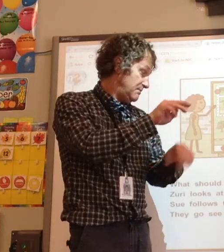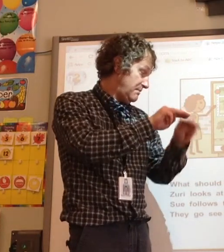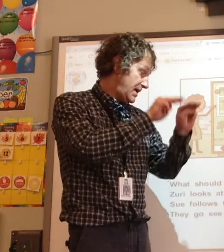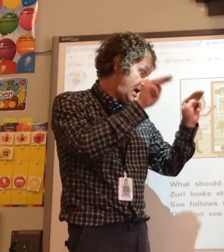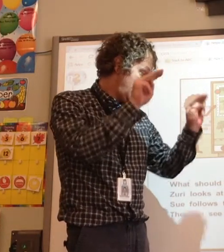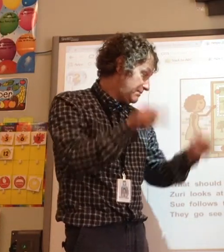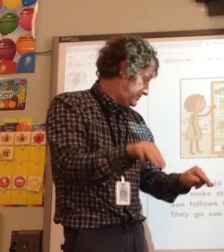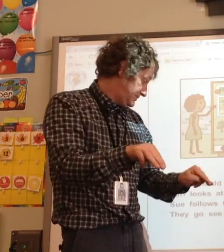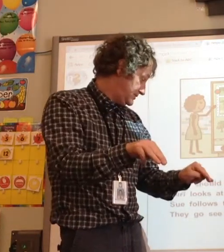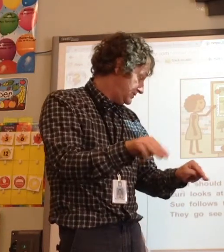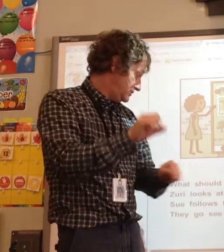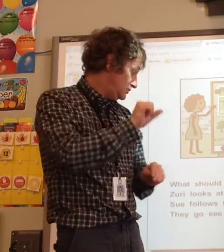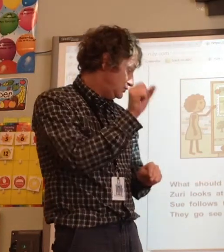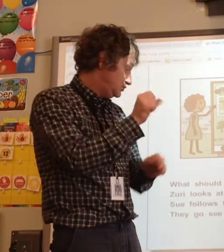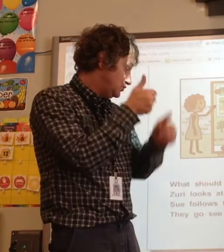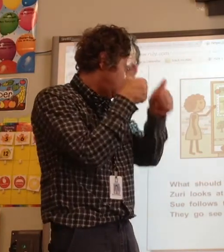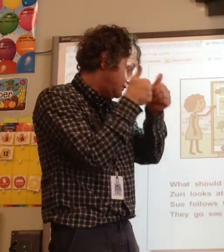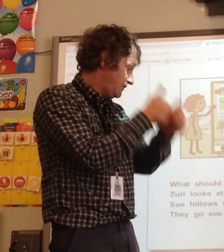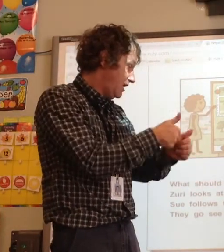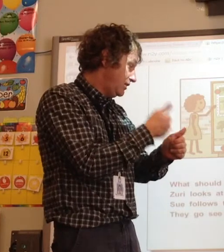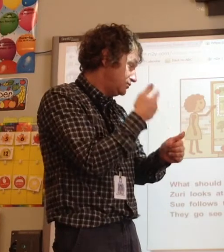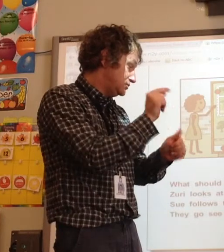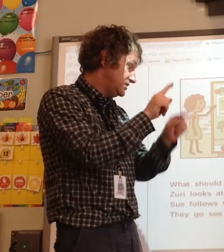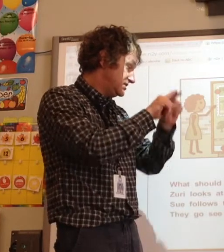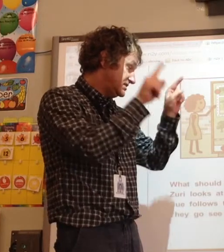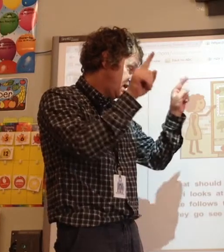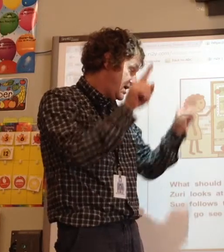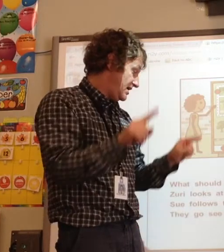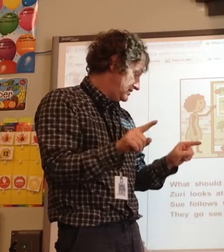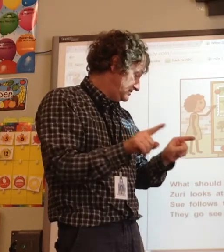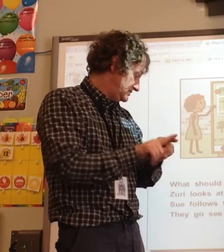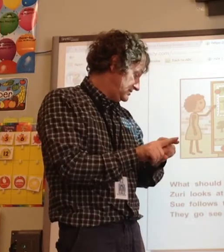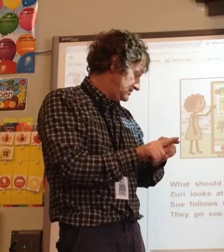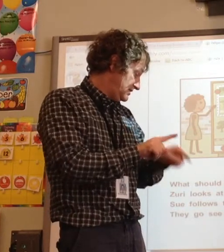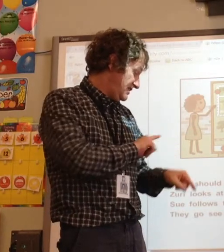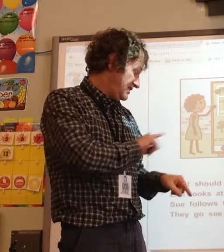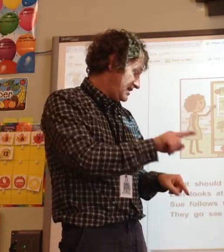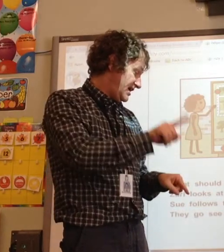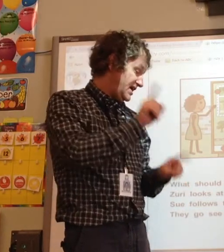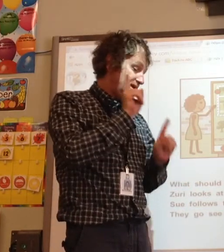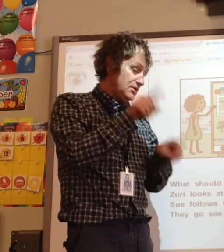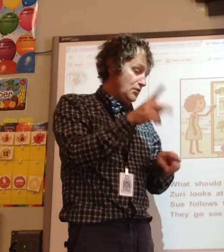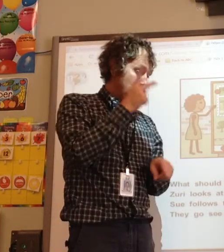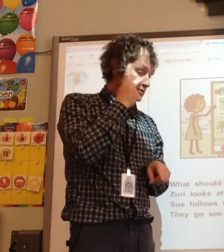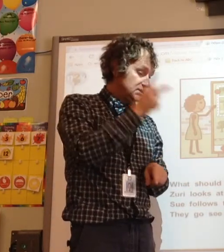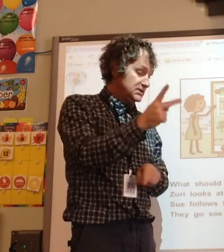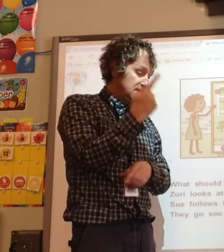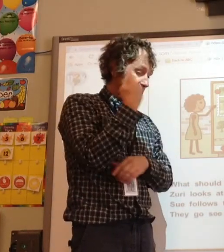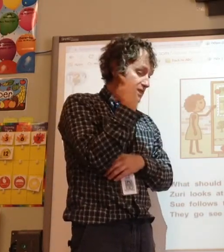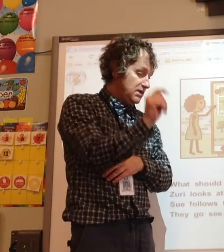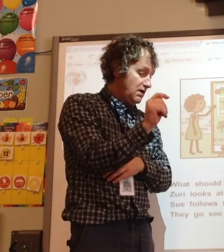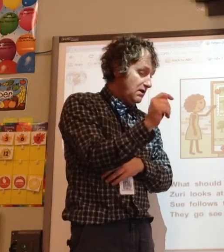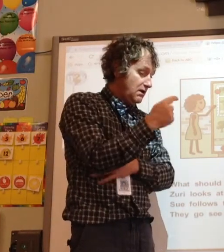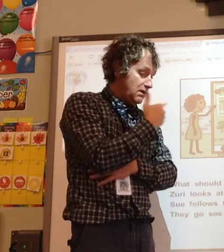map. Sue follows the signs. They go see the